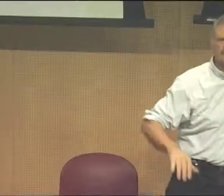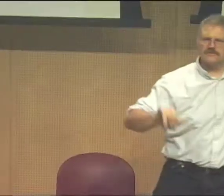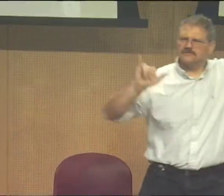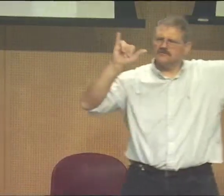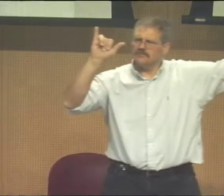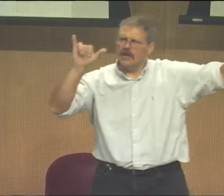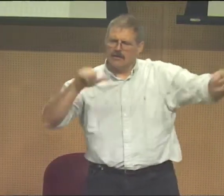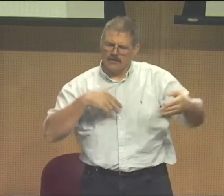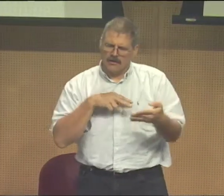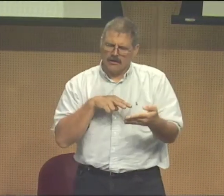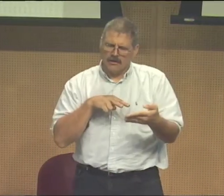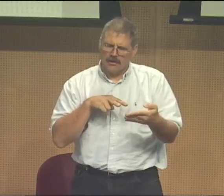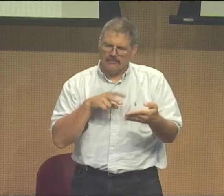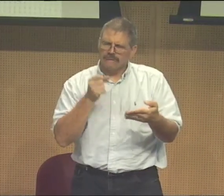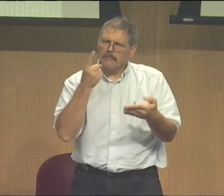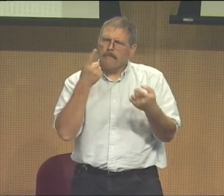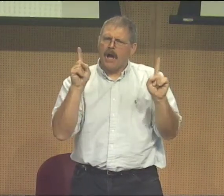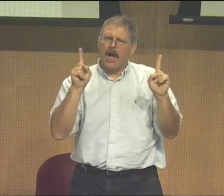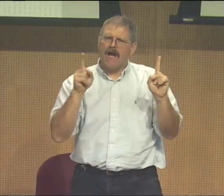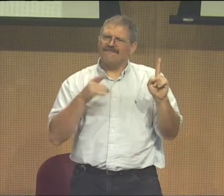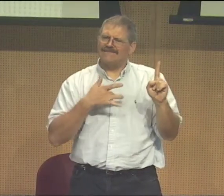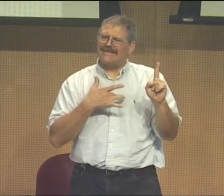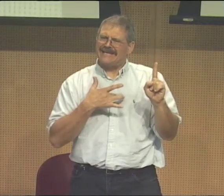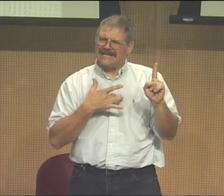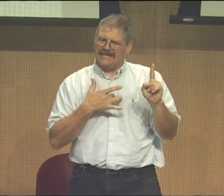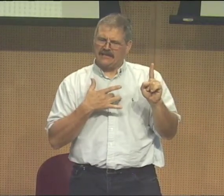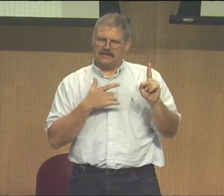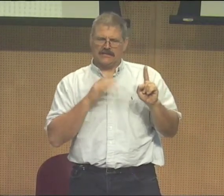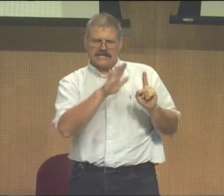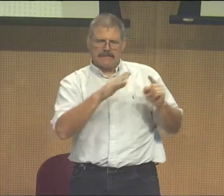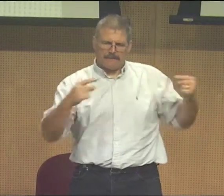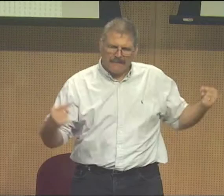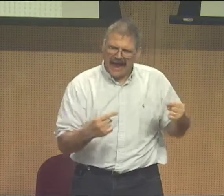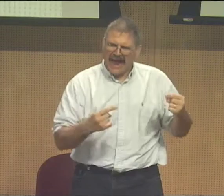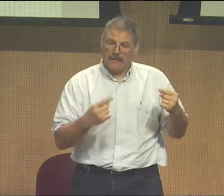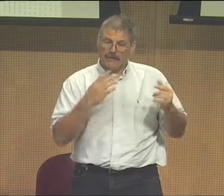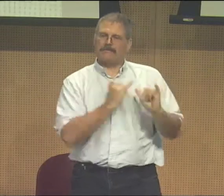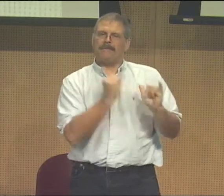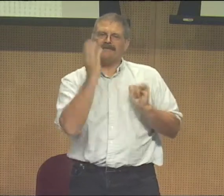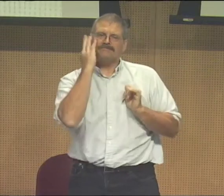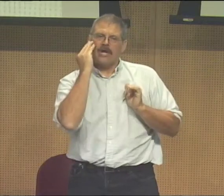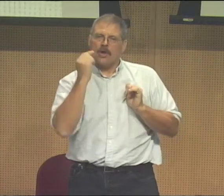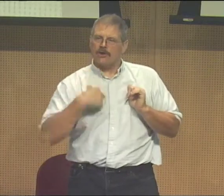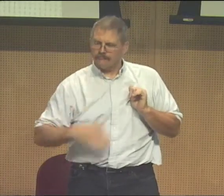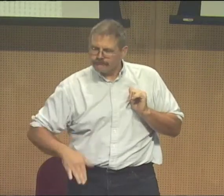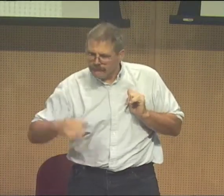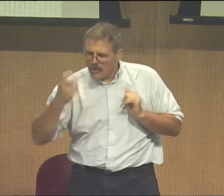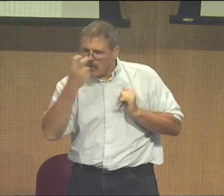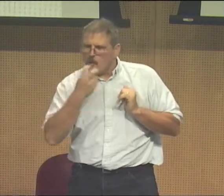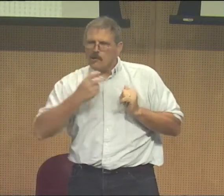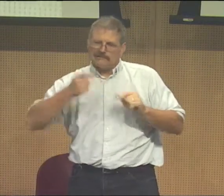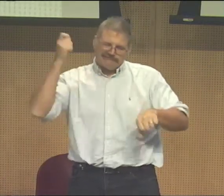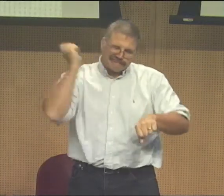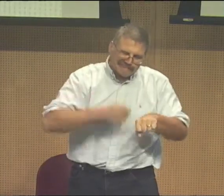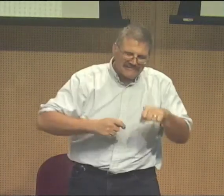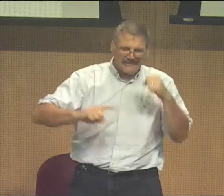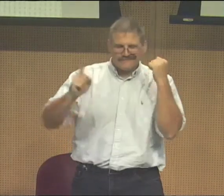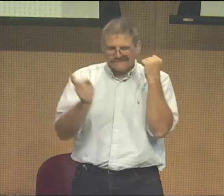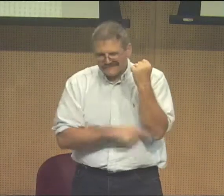glad you have this piece. So I saw this piece, and it really struck me. Their pain reminded me of my own experience